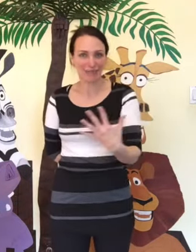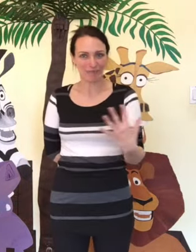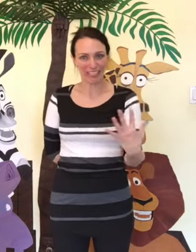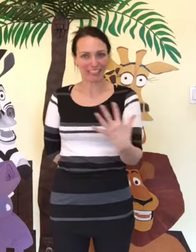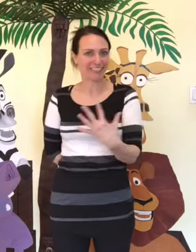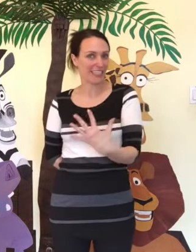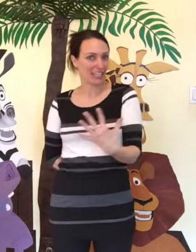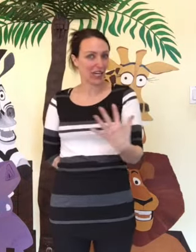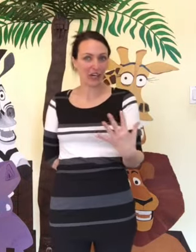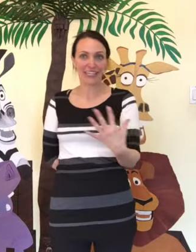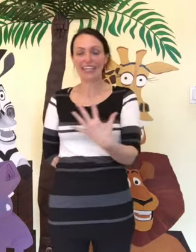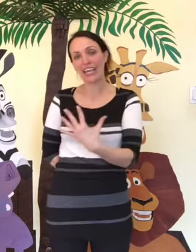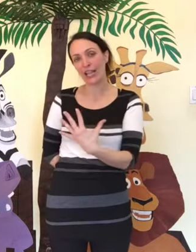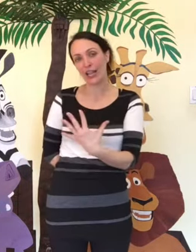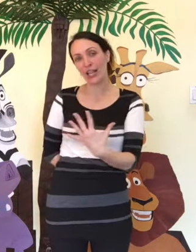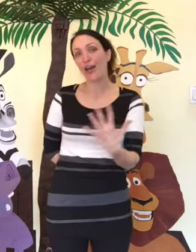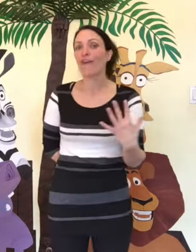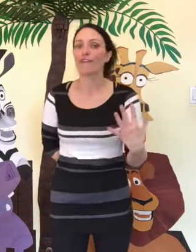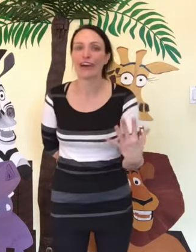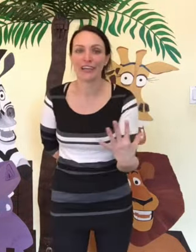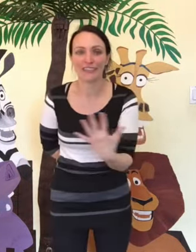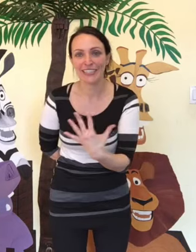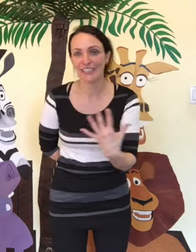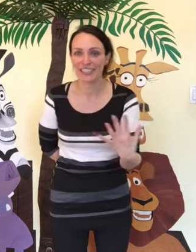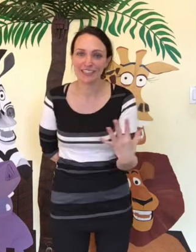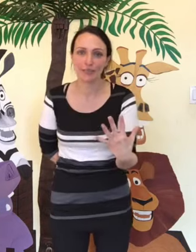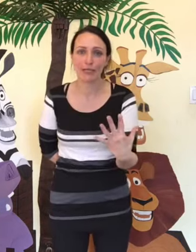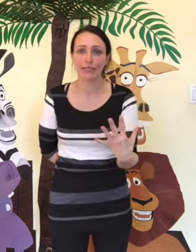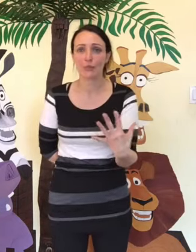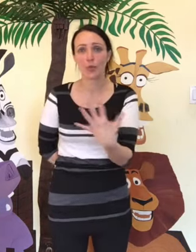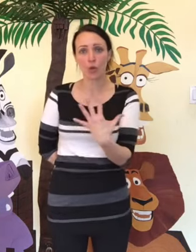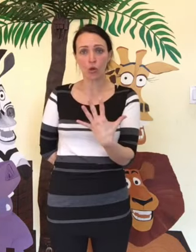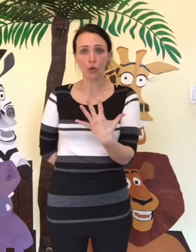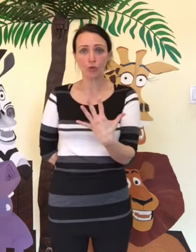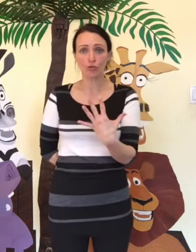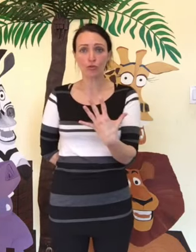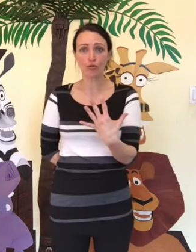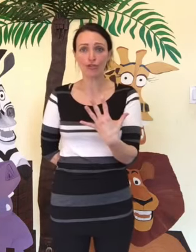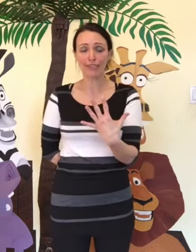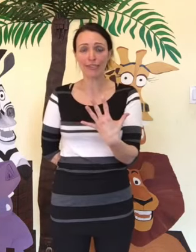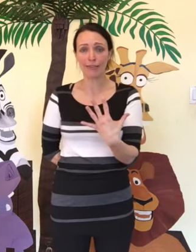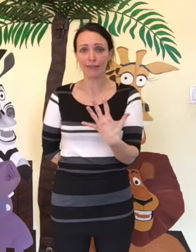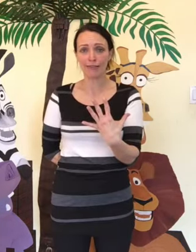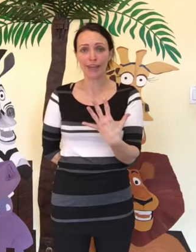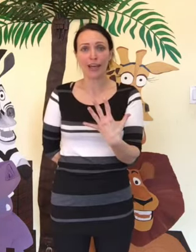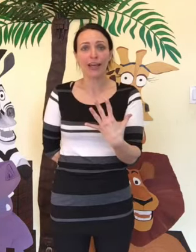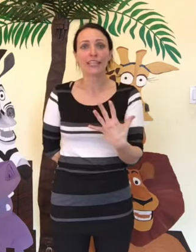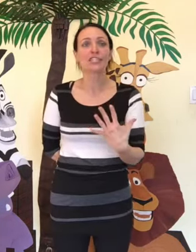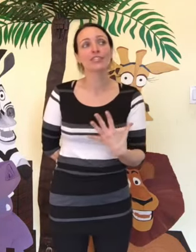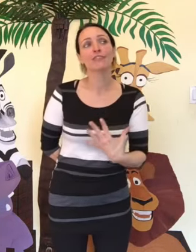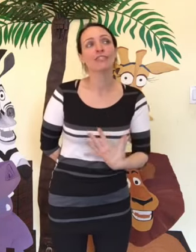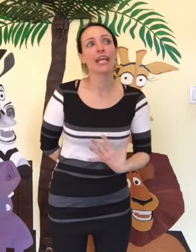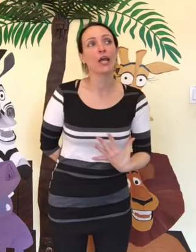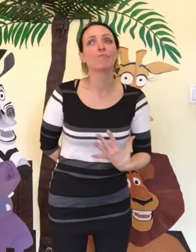bunnies sitting on a hill. Five little Easter bunnies were all so still. They sniffed the air